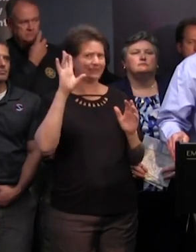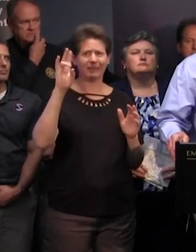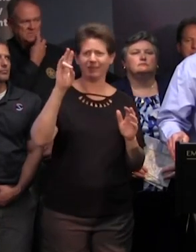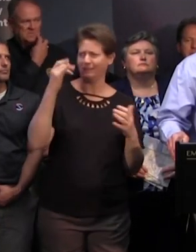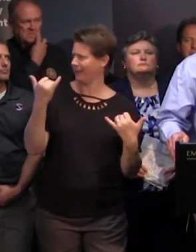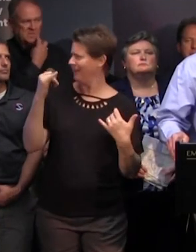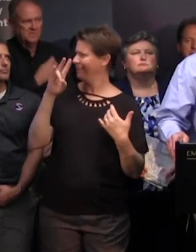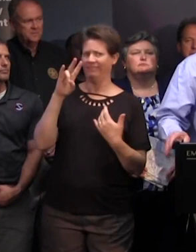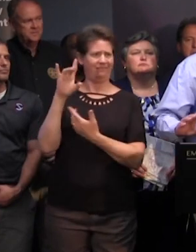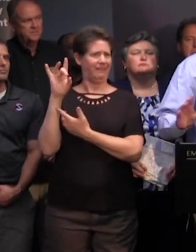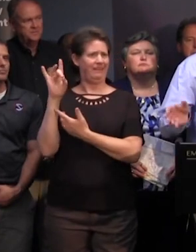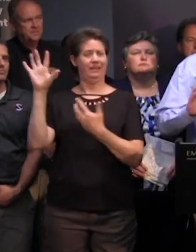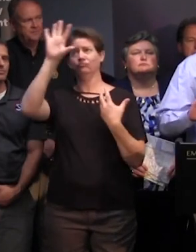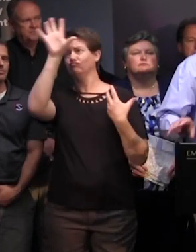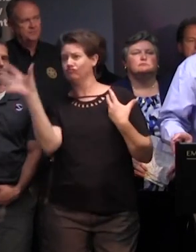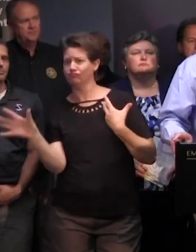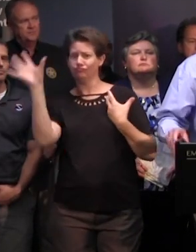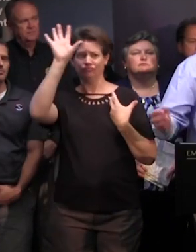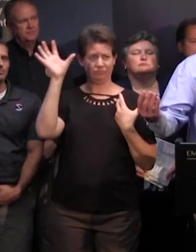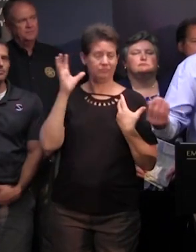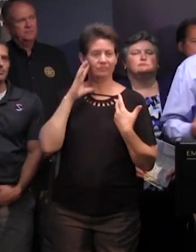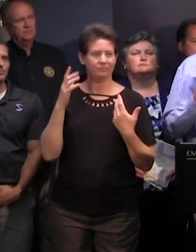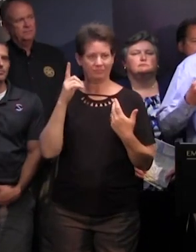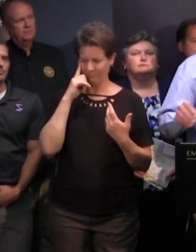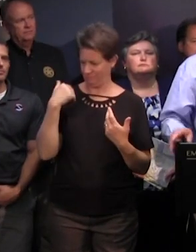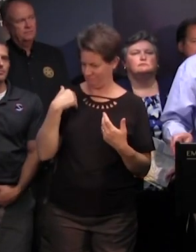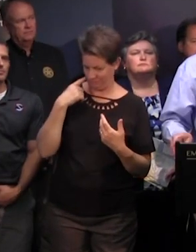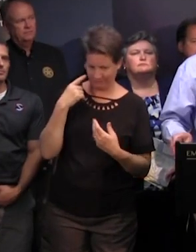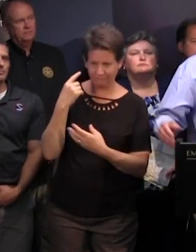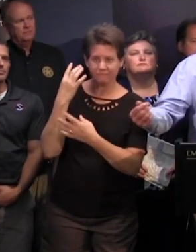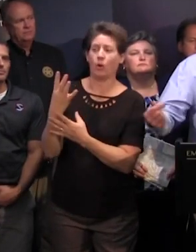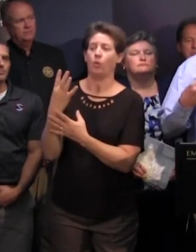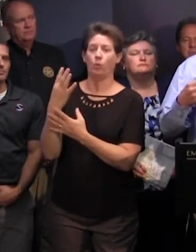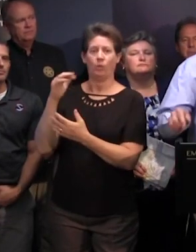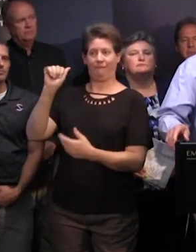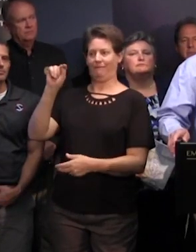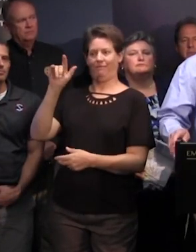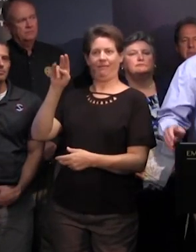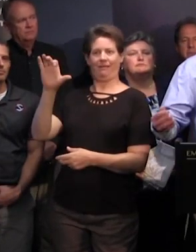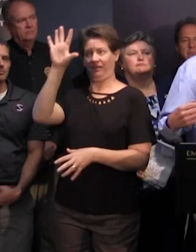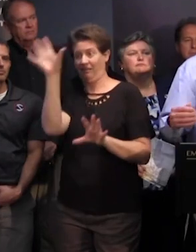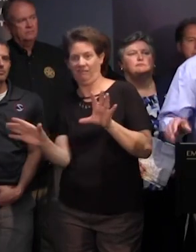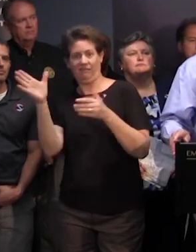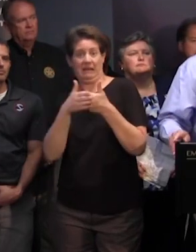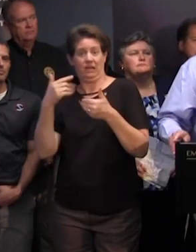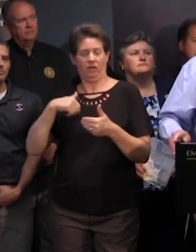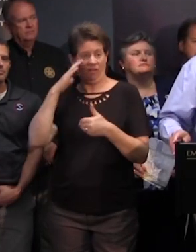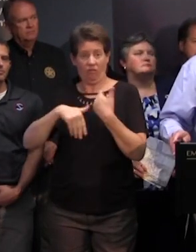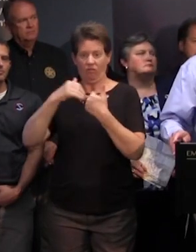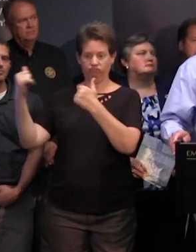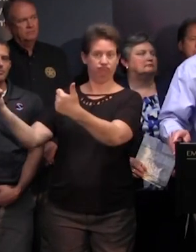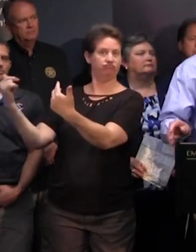out there now seven eight in the atlantic and the pacific and i think we have four in the atlantic and all of them of course are coming coming this